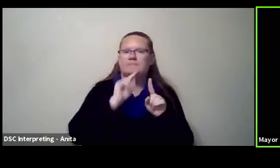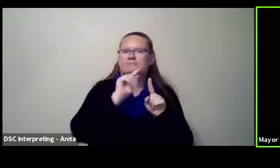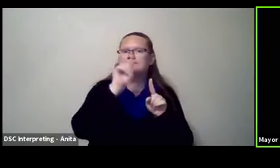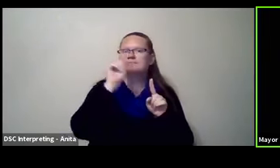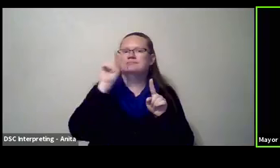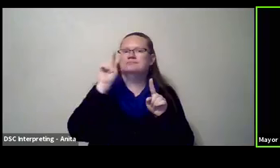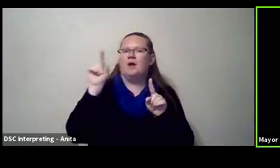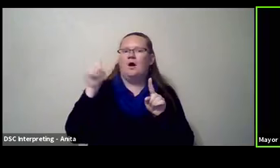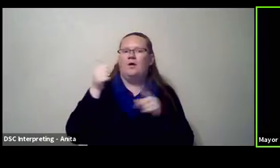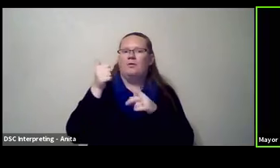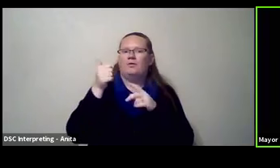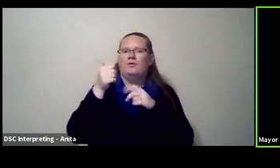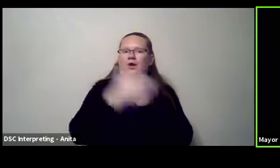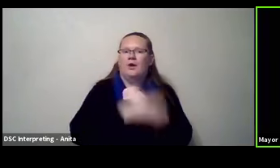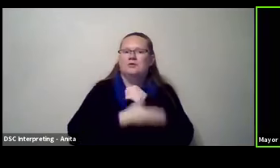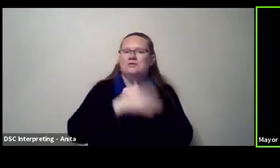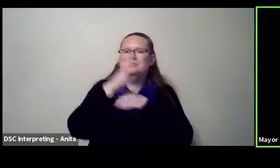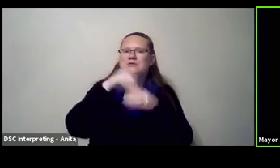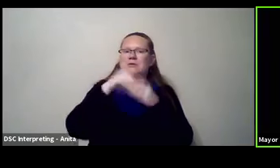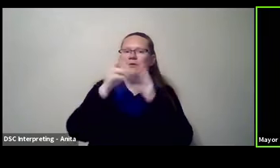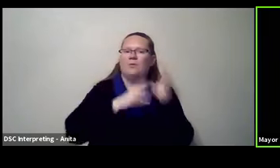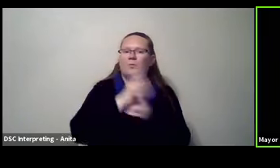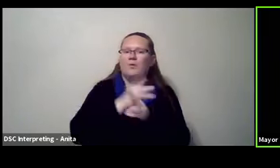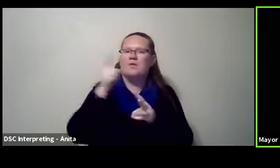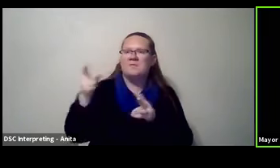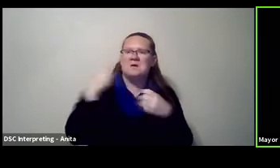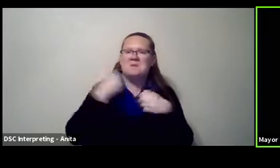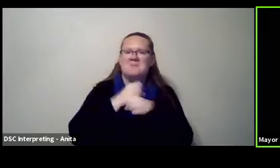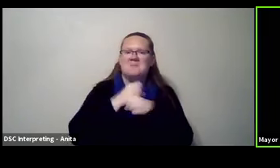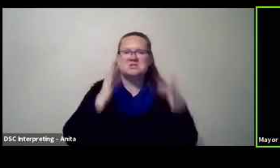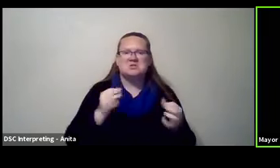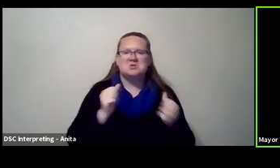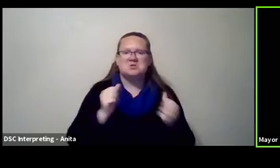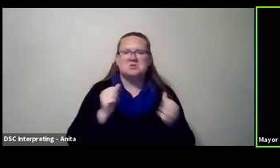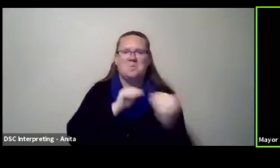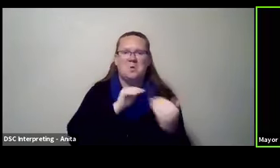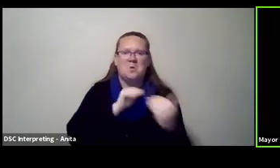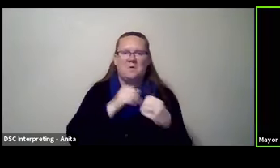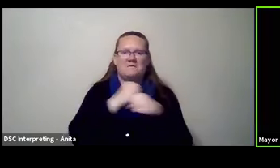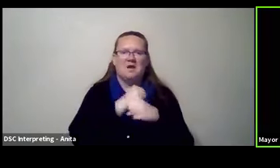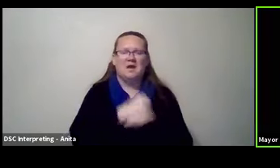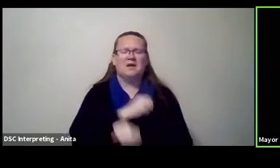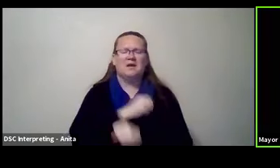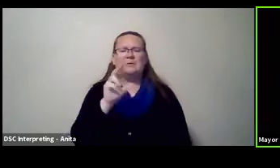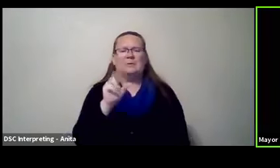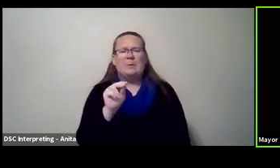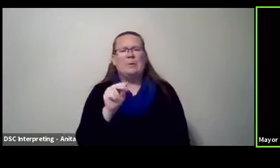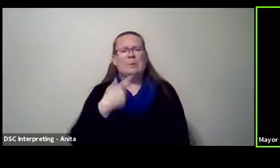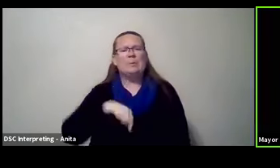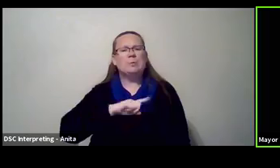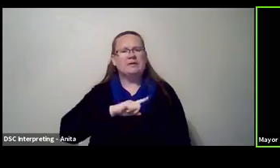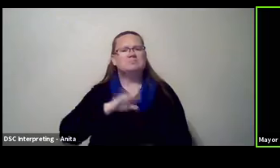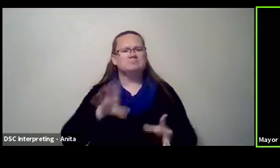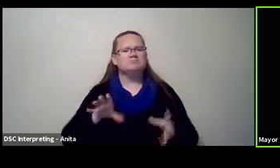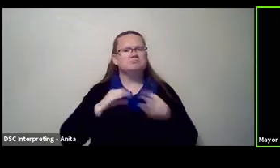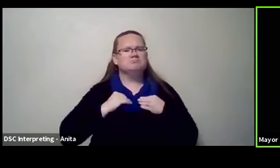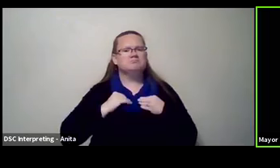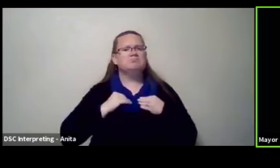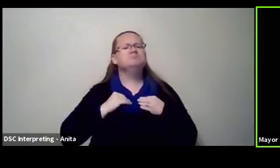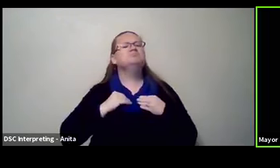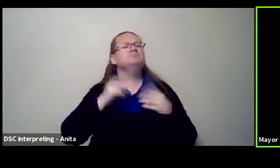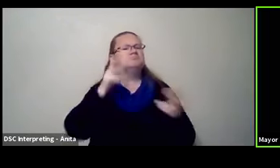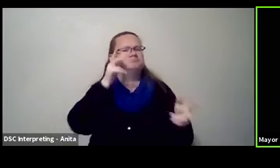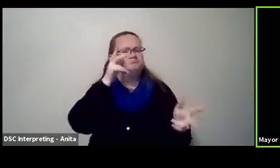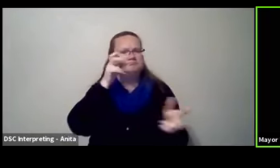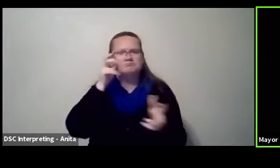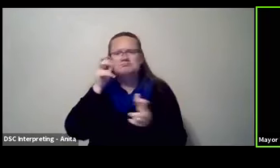the world where they make decisions with guns and tanks and things like that. It's okay. We're going to listen and, um, make a smart, thoughtful decision